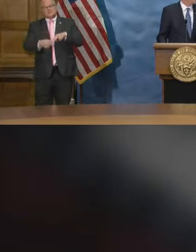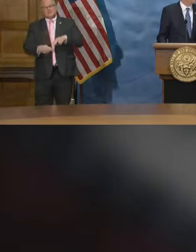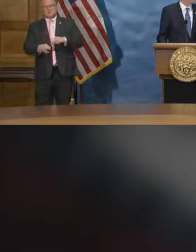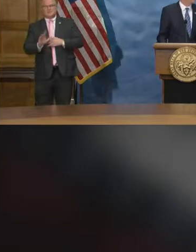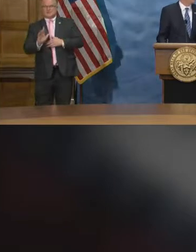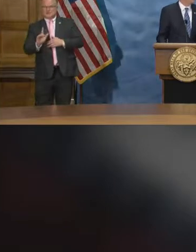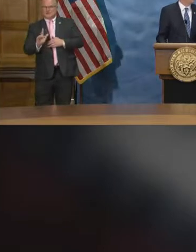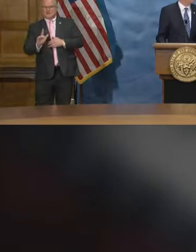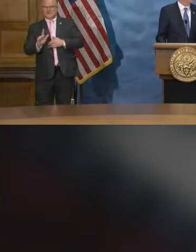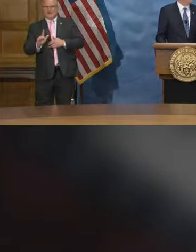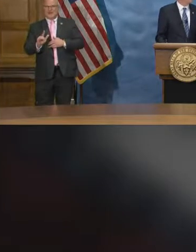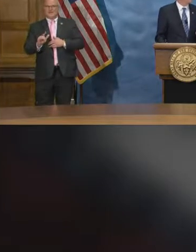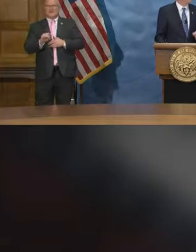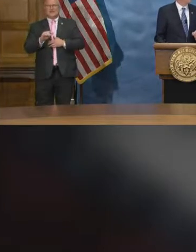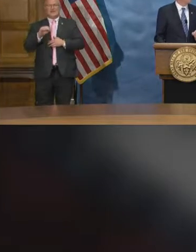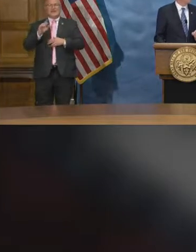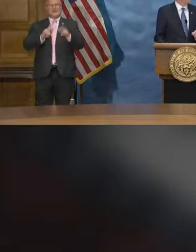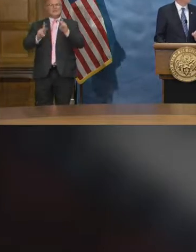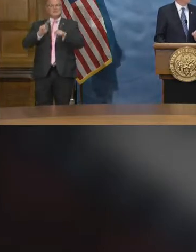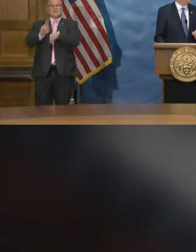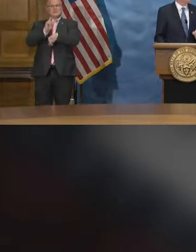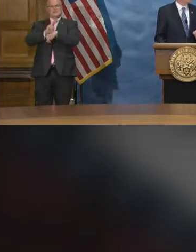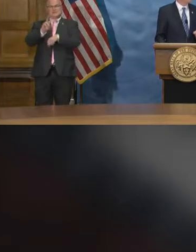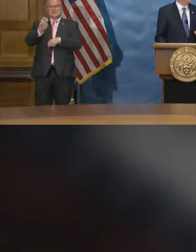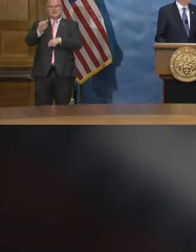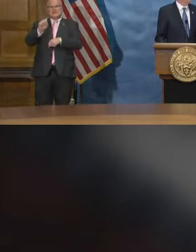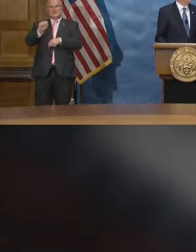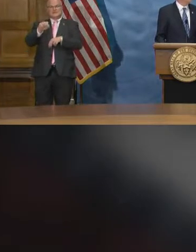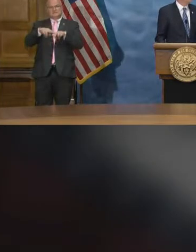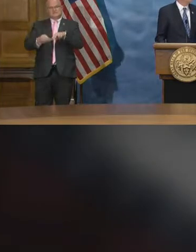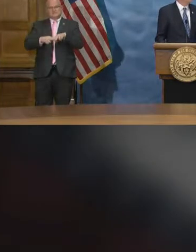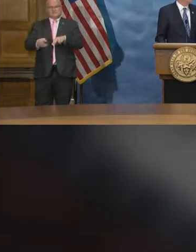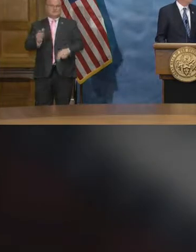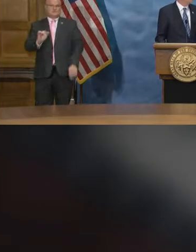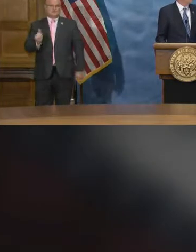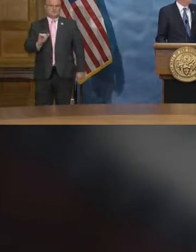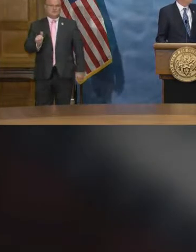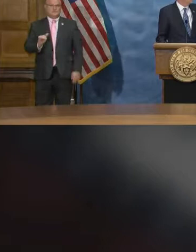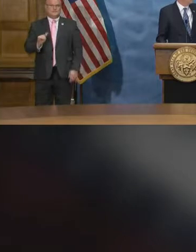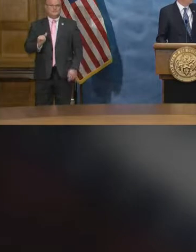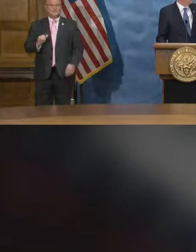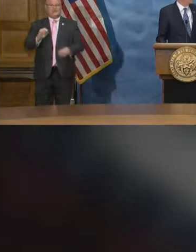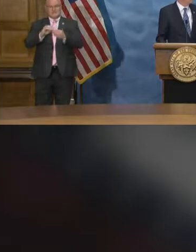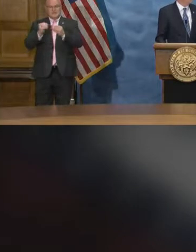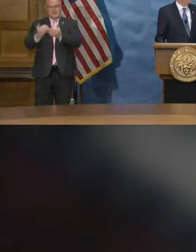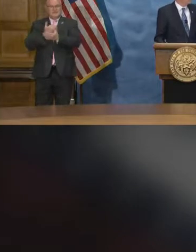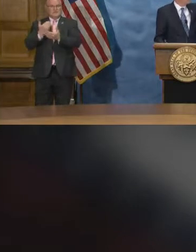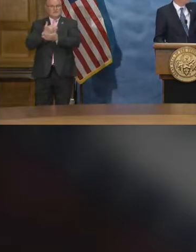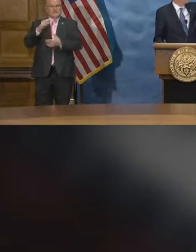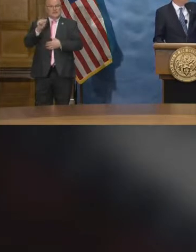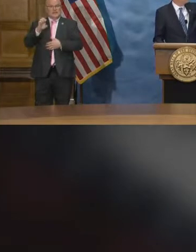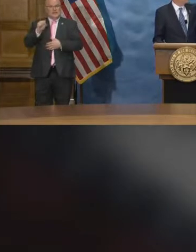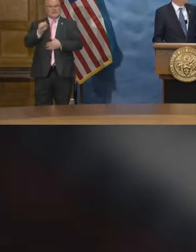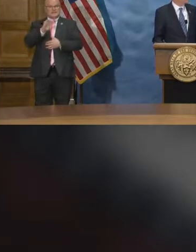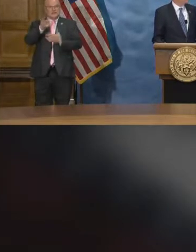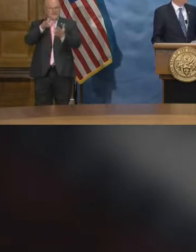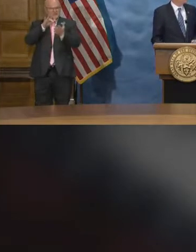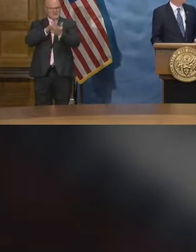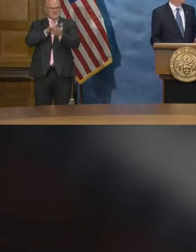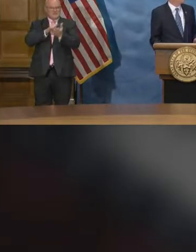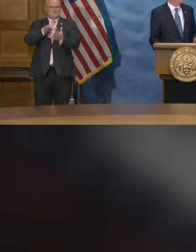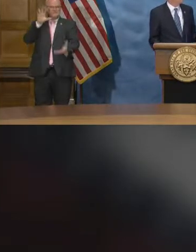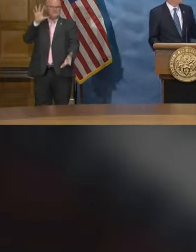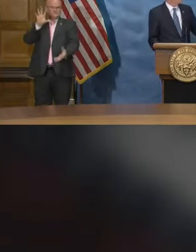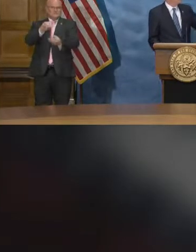and the ventilators are down as well. We look at our number of new cases right in the middle there,